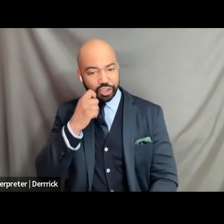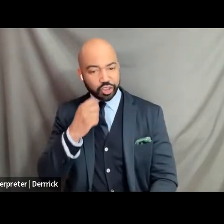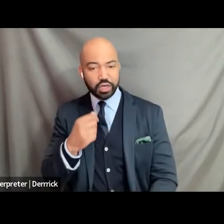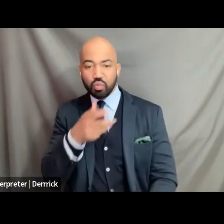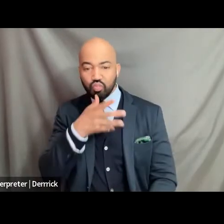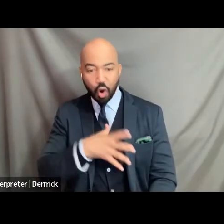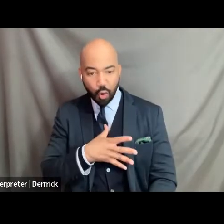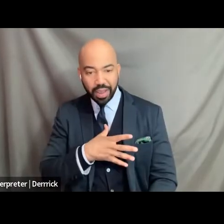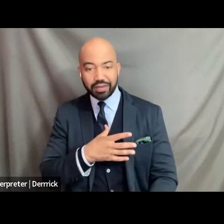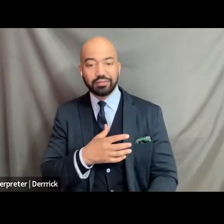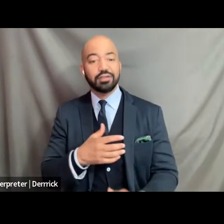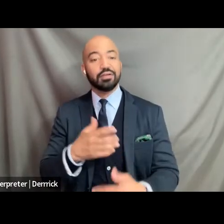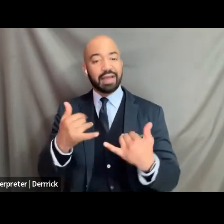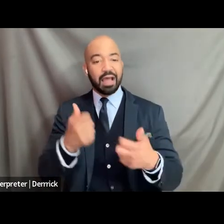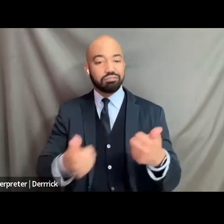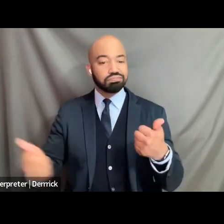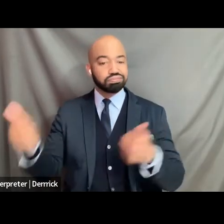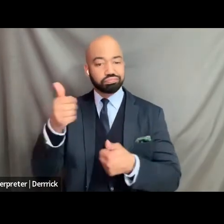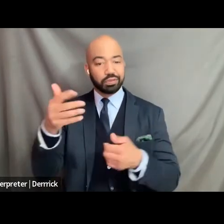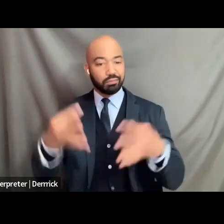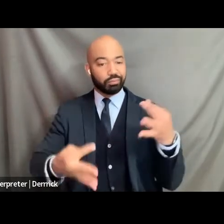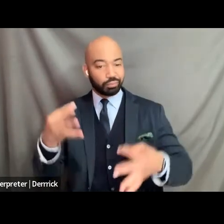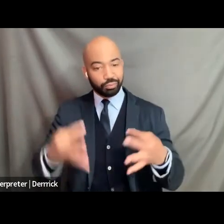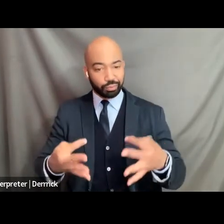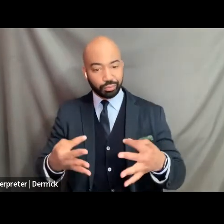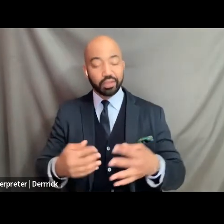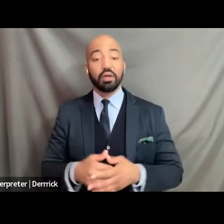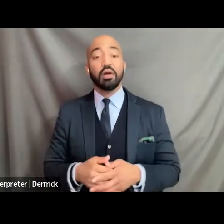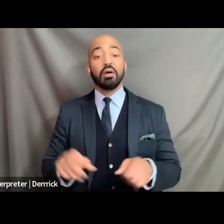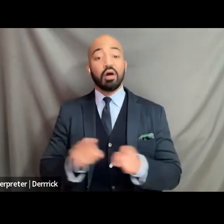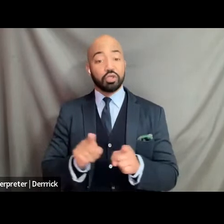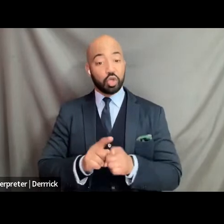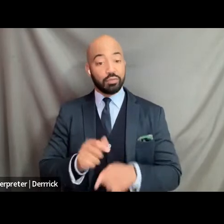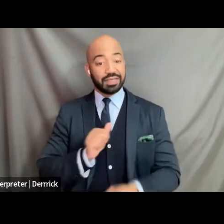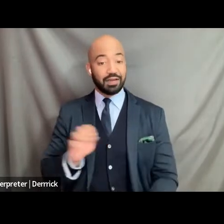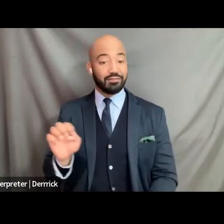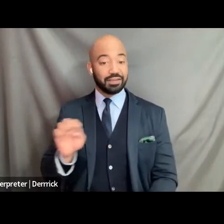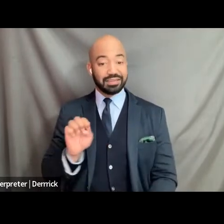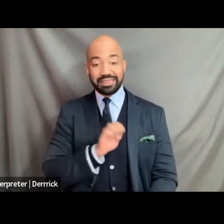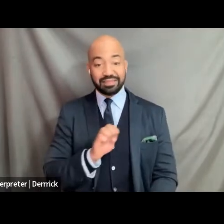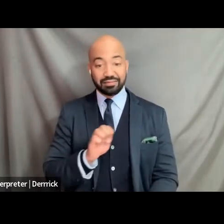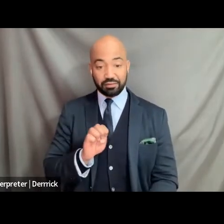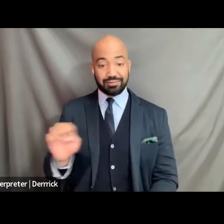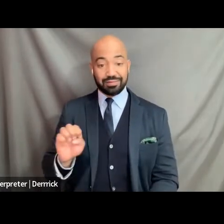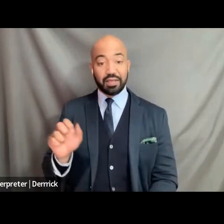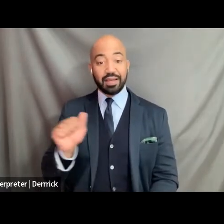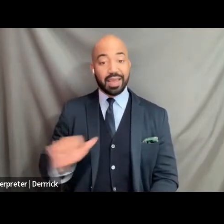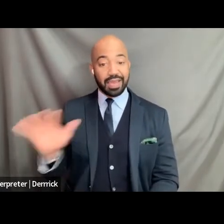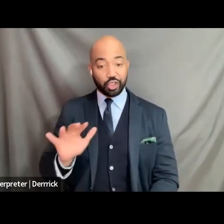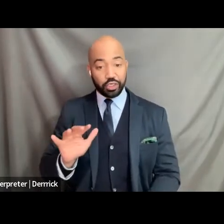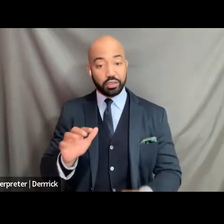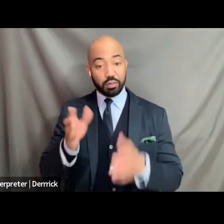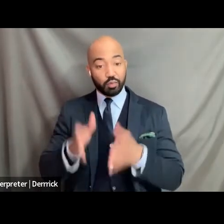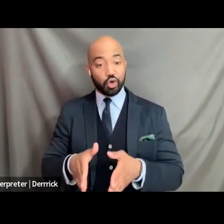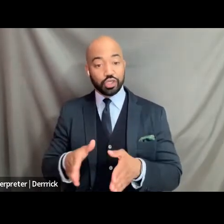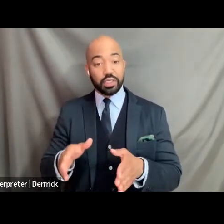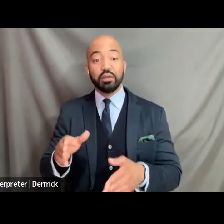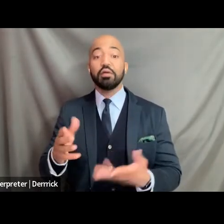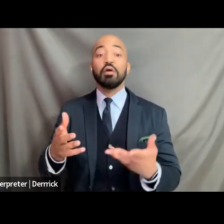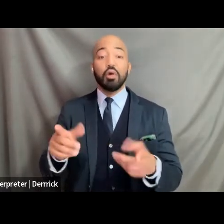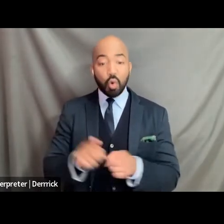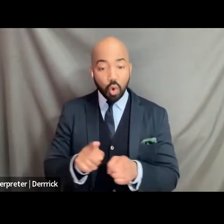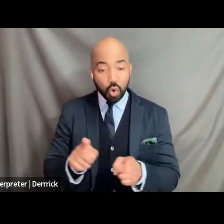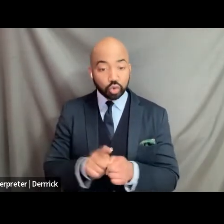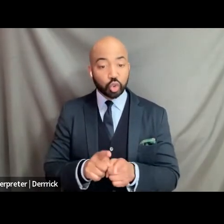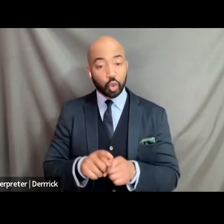an east asian person of color disabled and trans i am also extremely excited about that possibility i